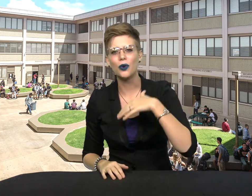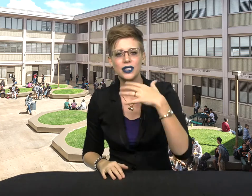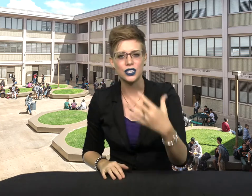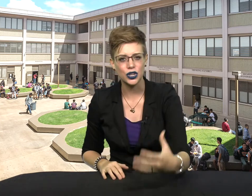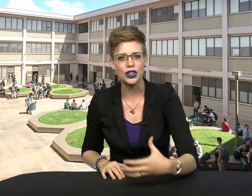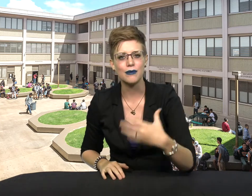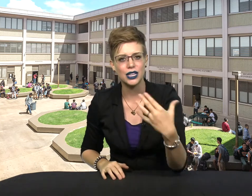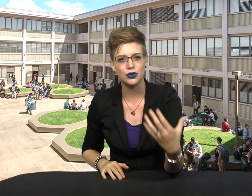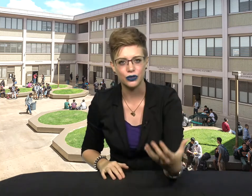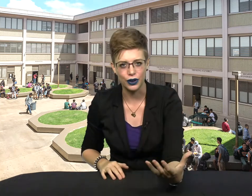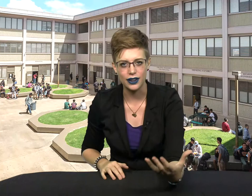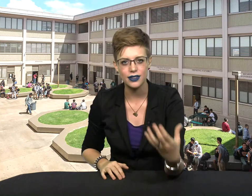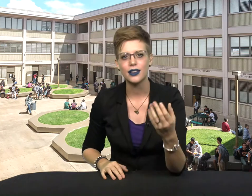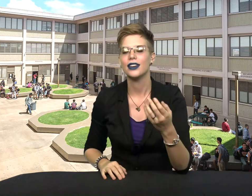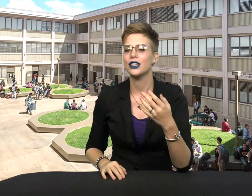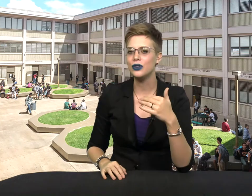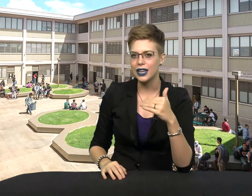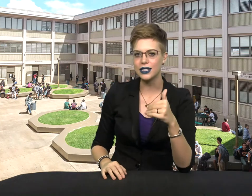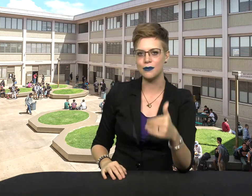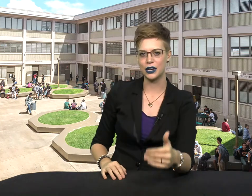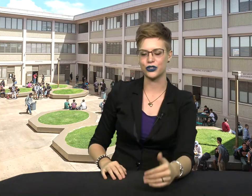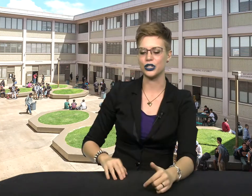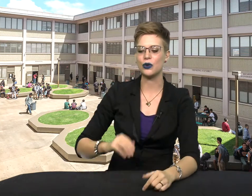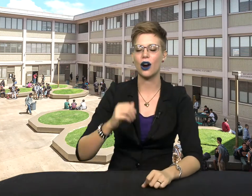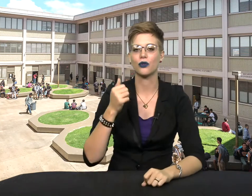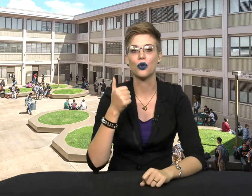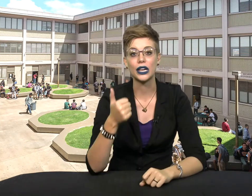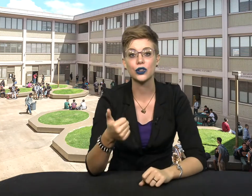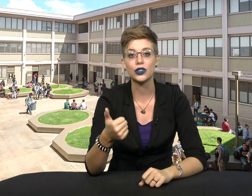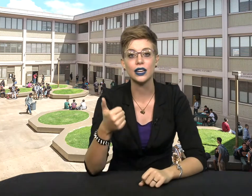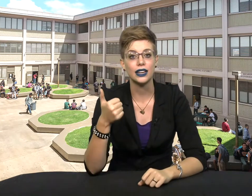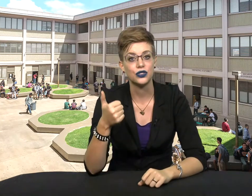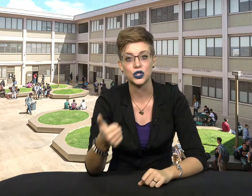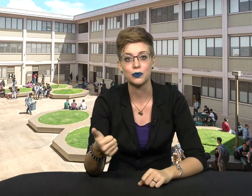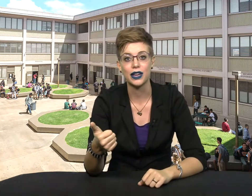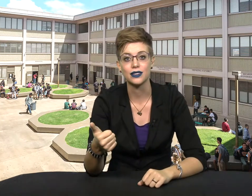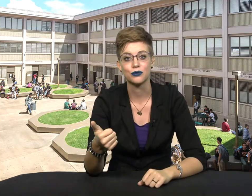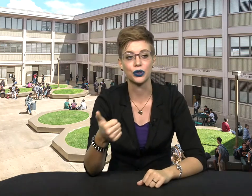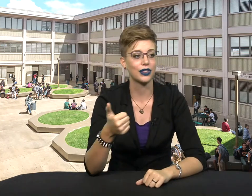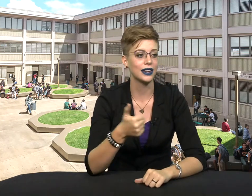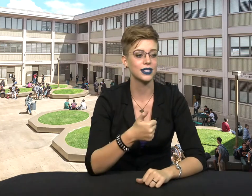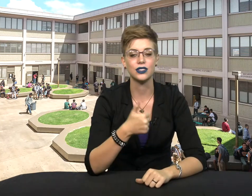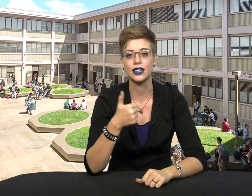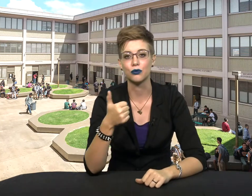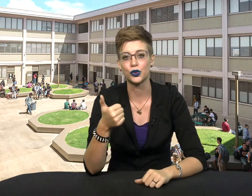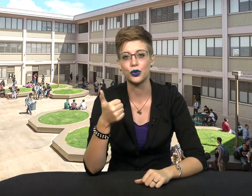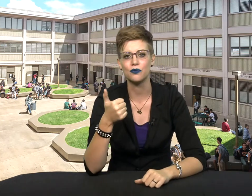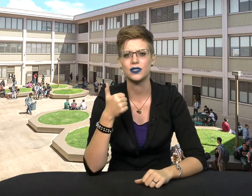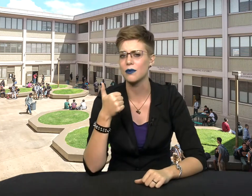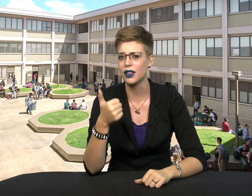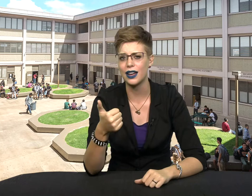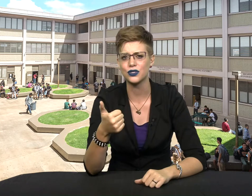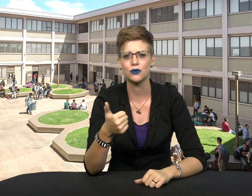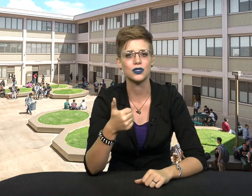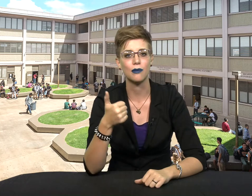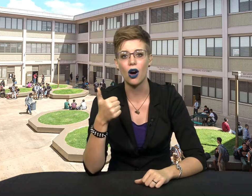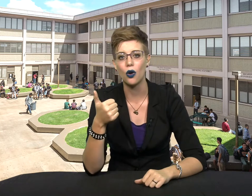want to turn them into a friend, you need to make sure you are regularly in their space, whether that's in the same room, same classroom, same hallway,